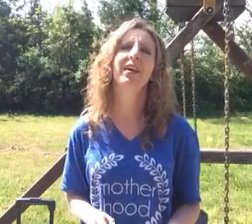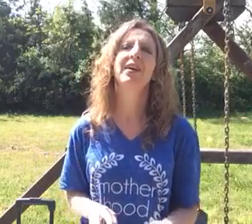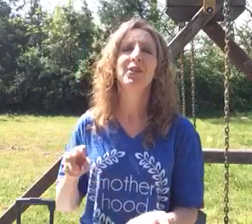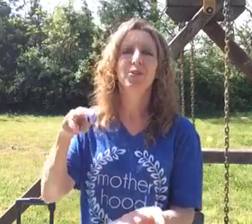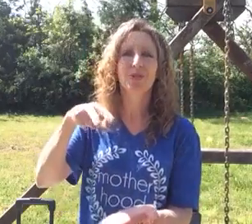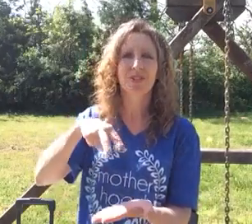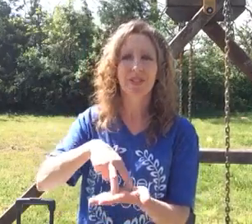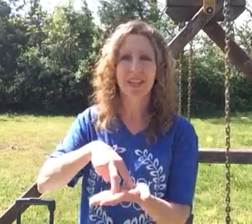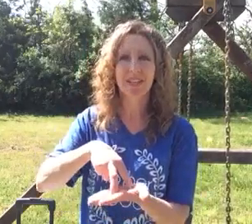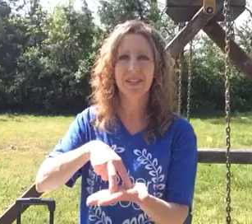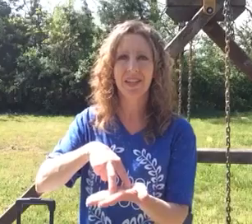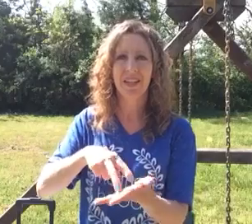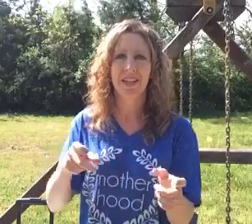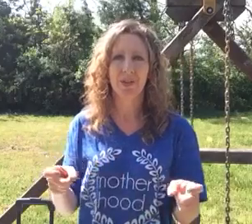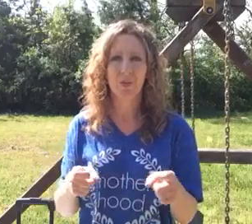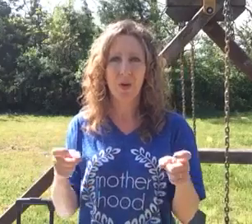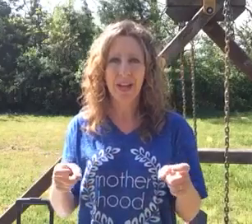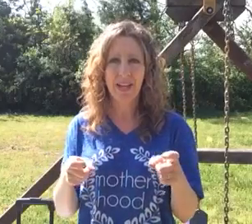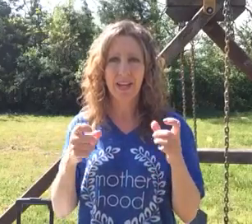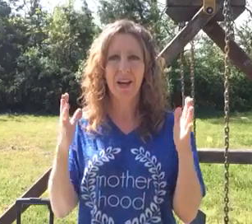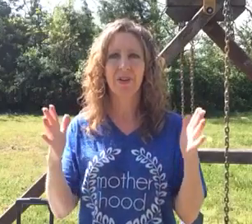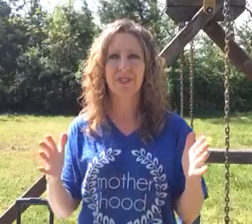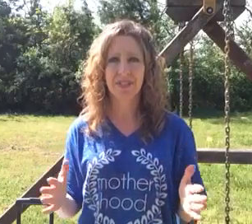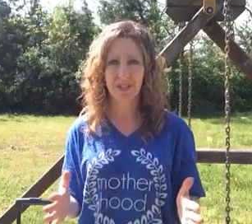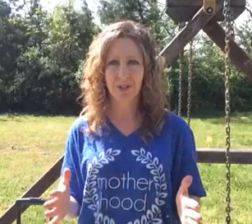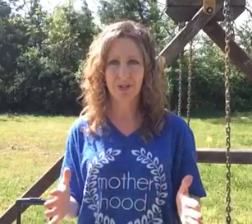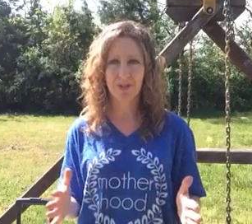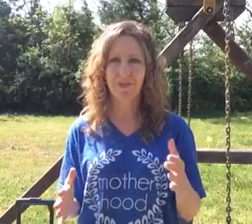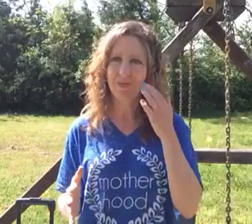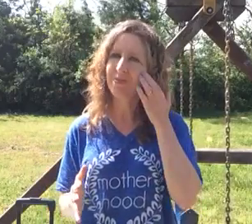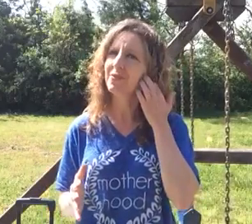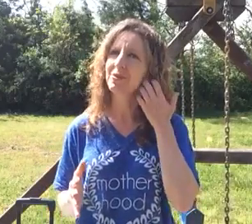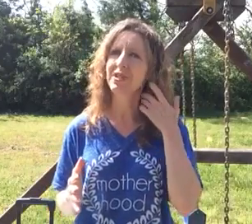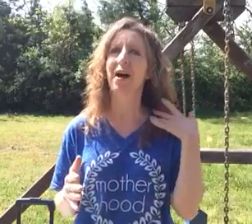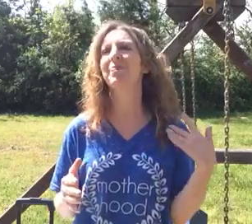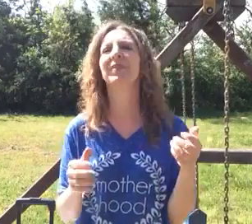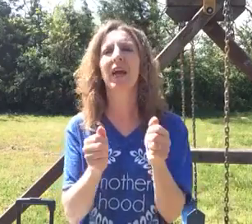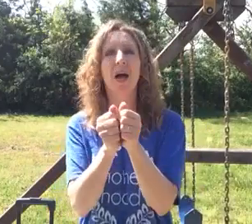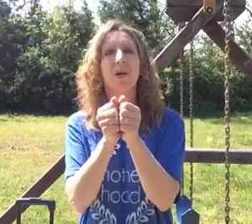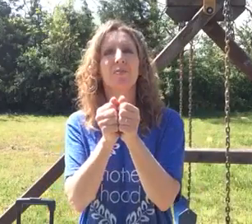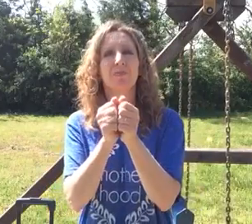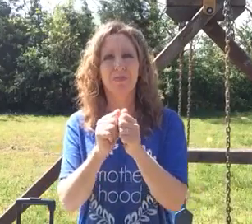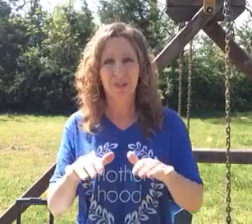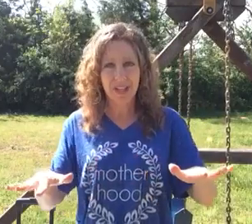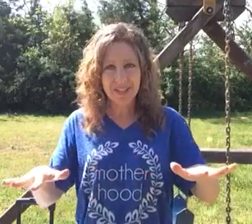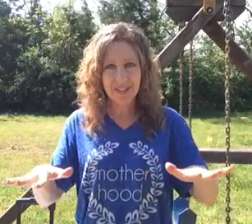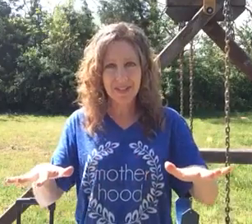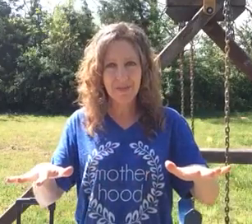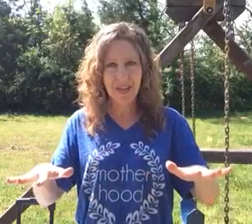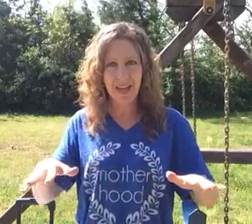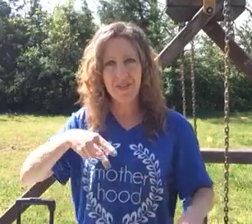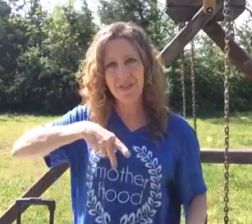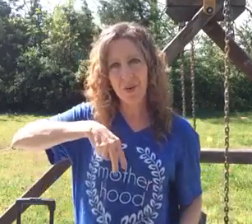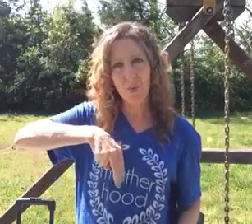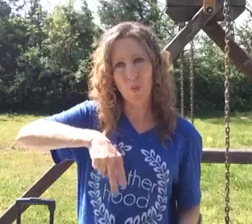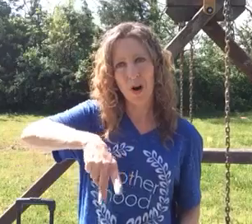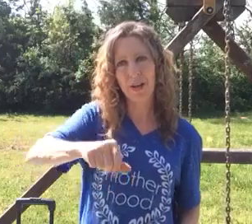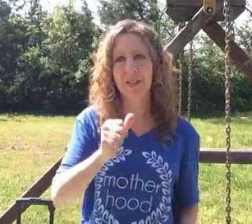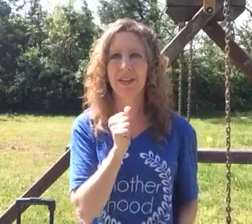Nor standeth in the way of sinners. From the top. Blessed is the man that walketh